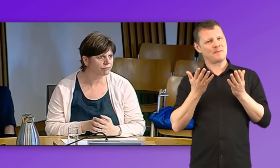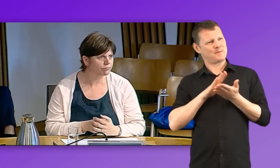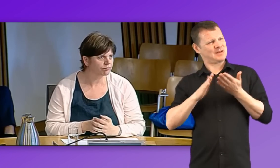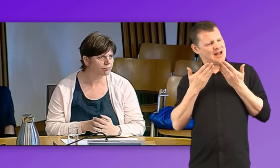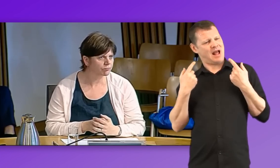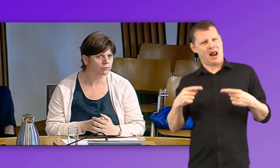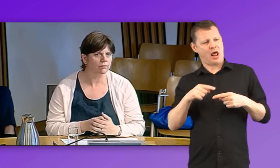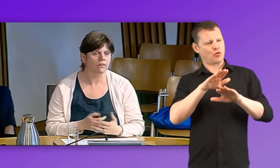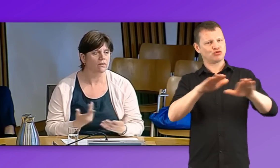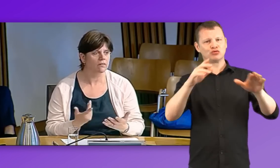conceptualize what they're learning.